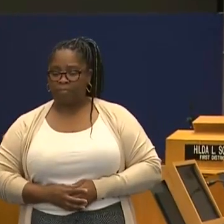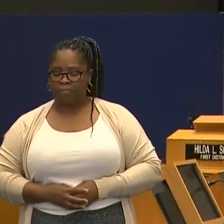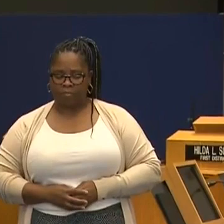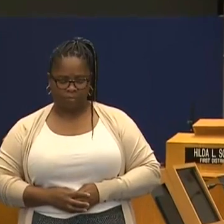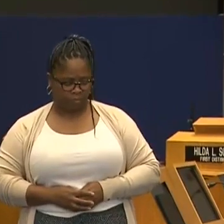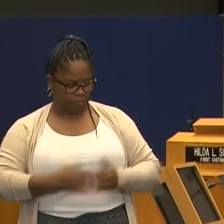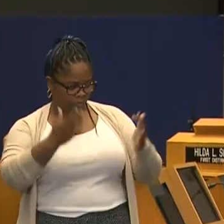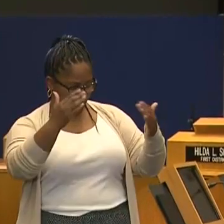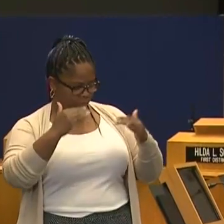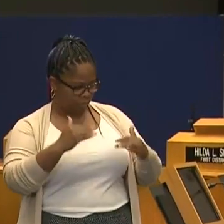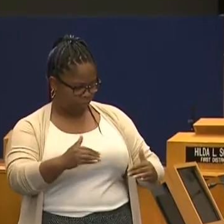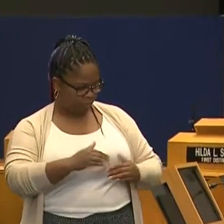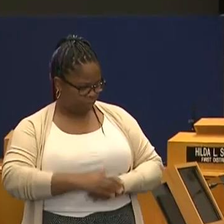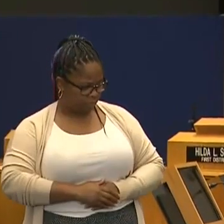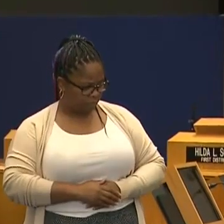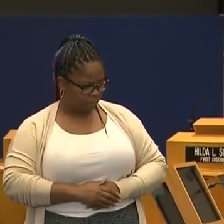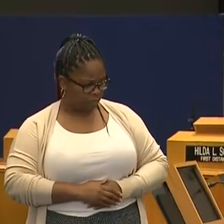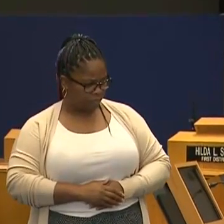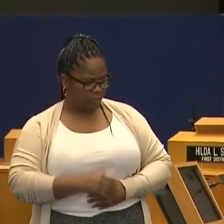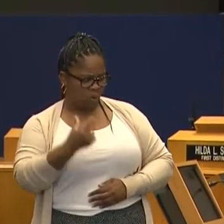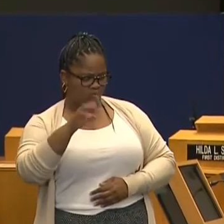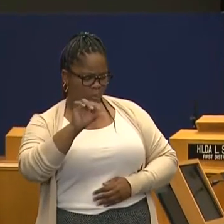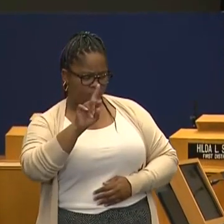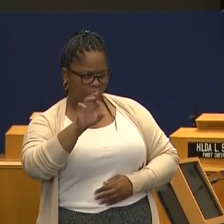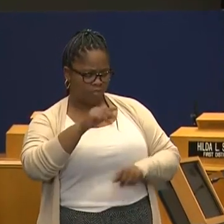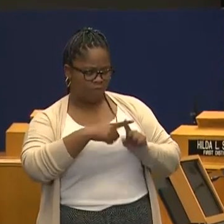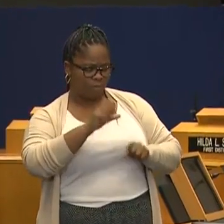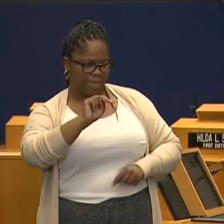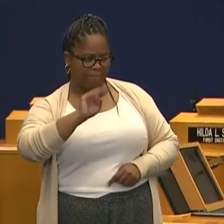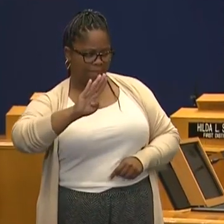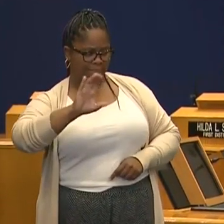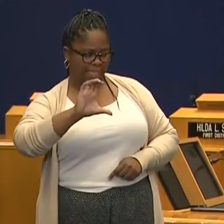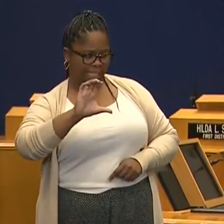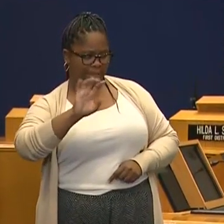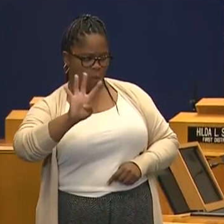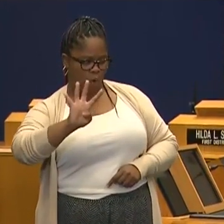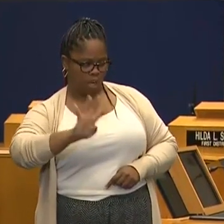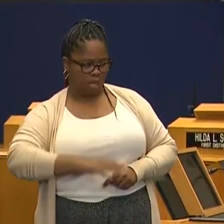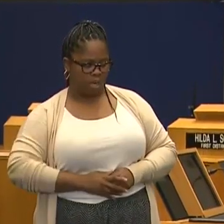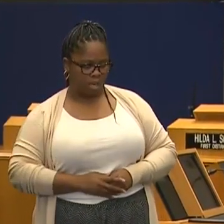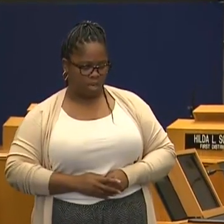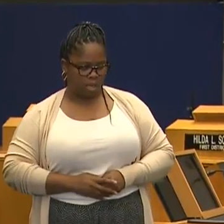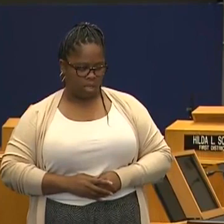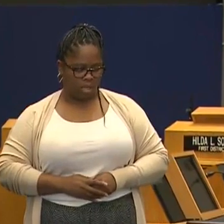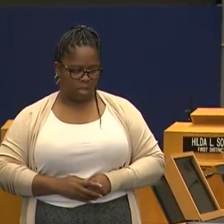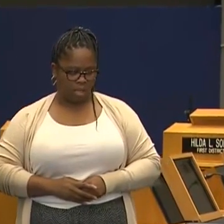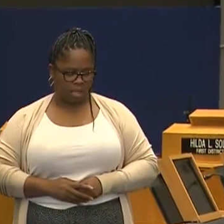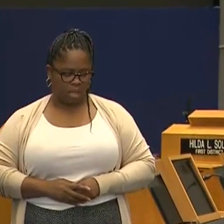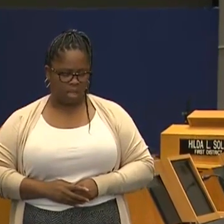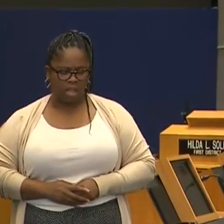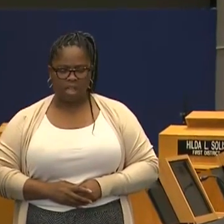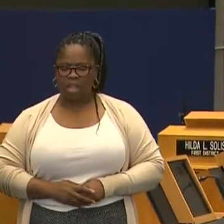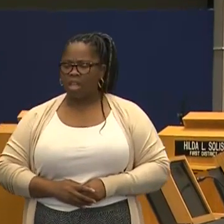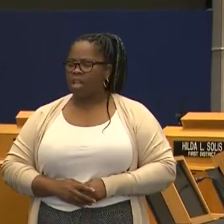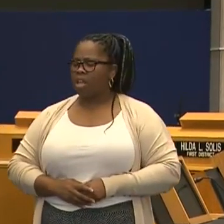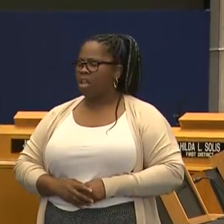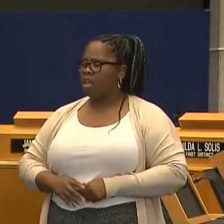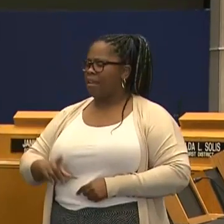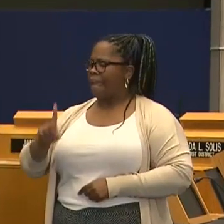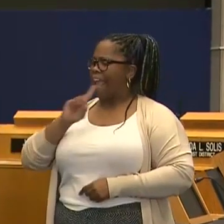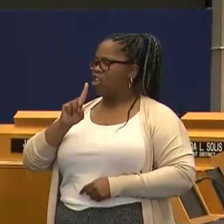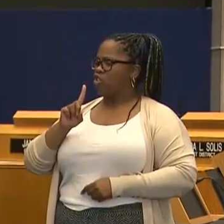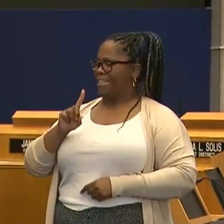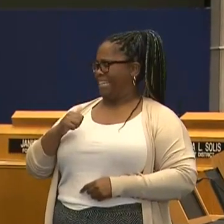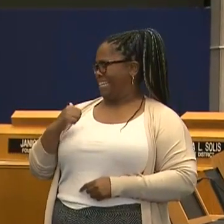X and Q will go to line of Joelle Grover, NBC, Channel 4. Please go ahead. Actually, Dr. My colleague, Patrick